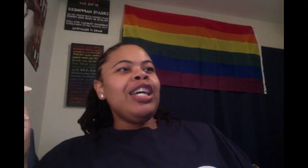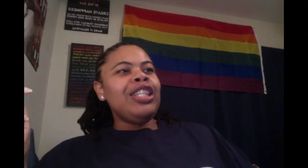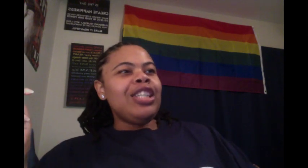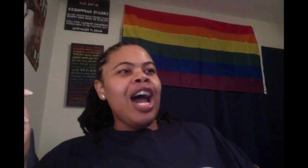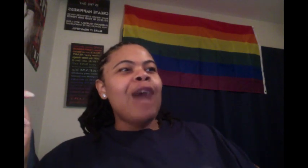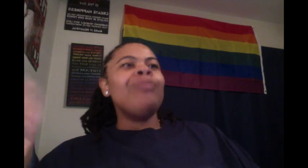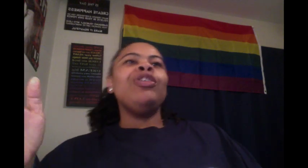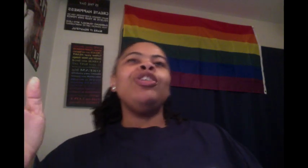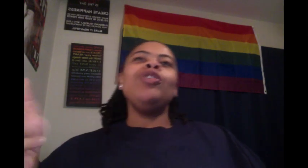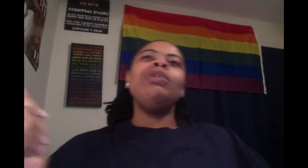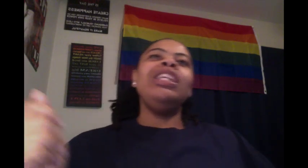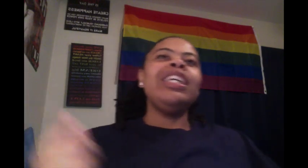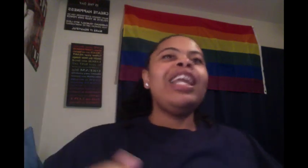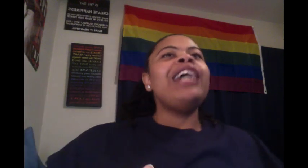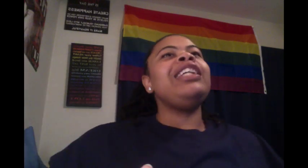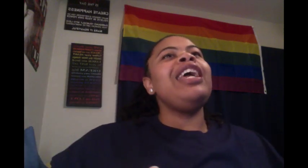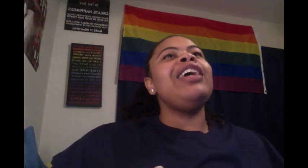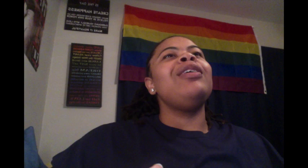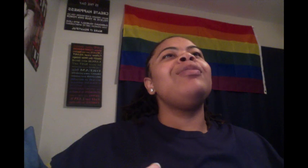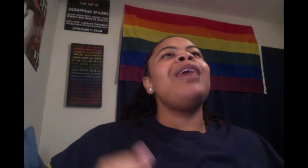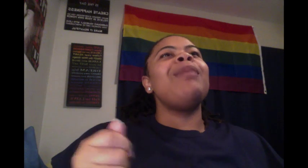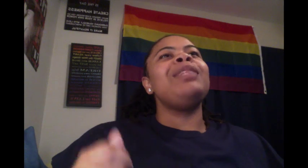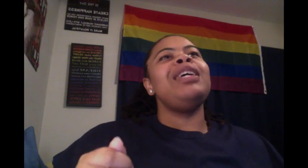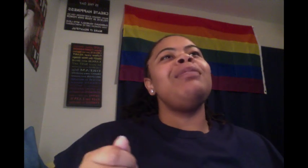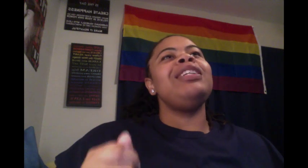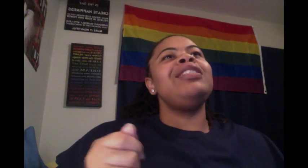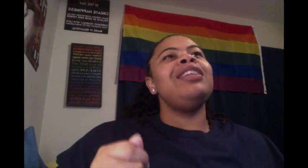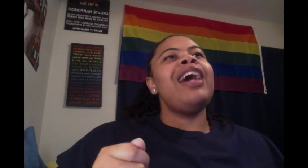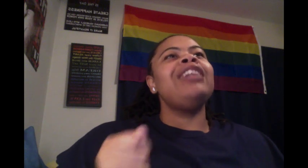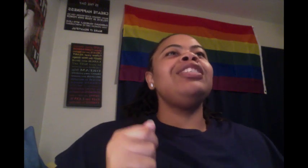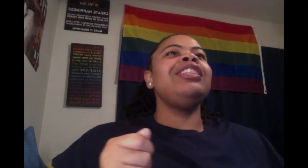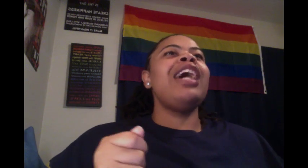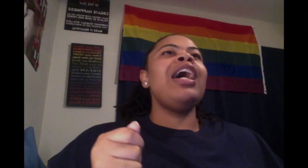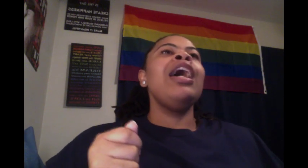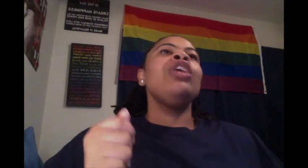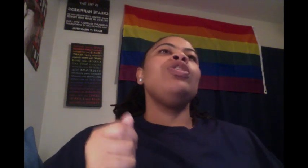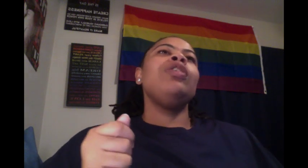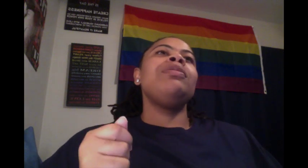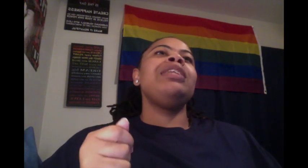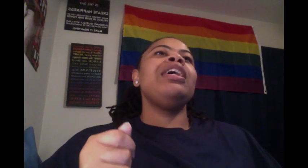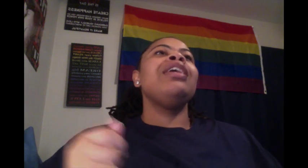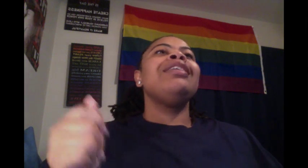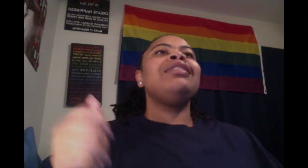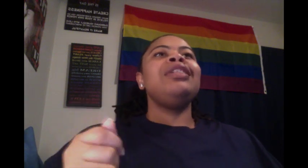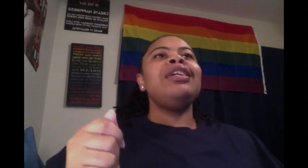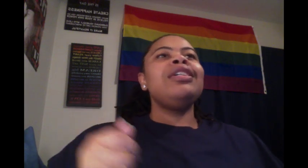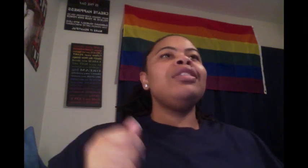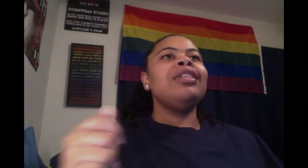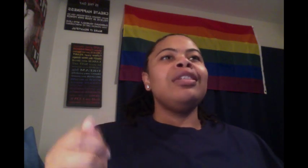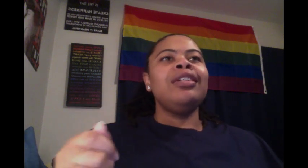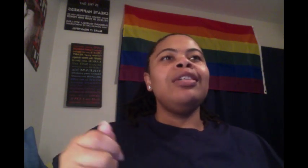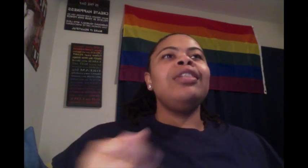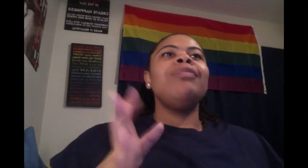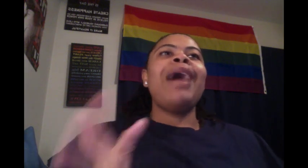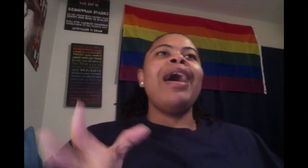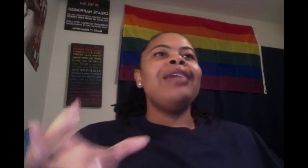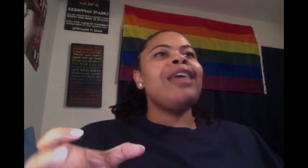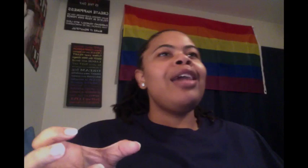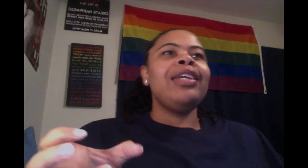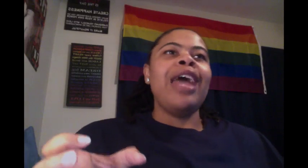in the shop. Yuma looking like, damn, I'm tempted. Should I? Shouldn't I? You know what I'm saying? She is looking good. Them eyes kind of got